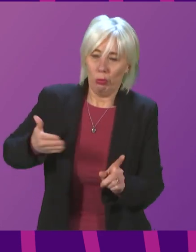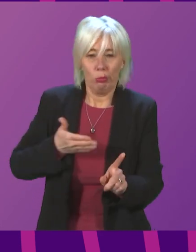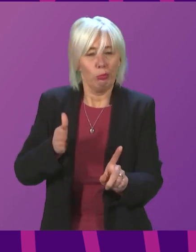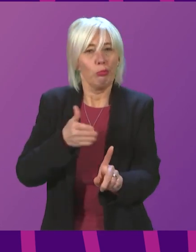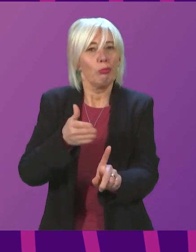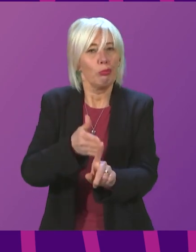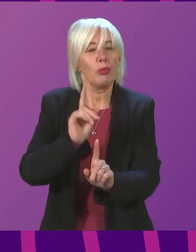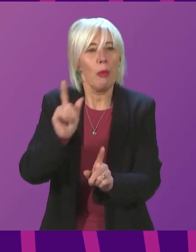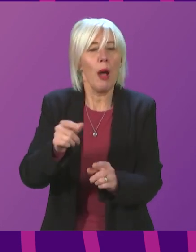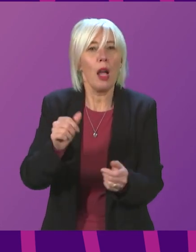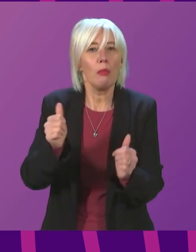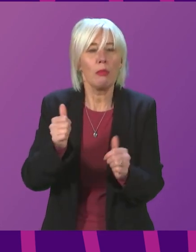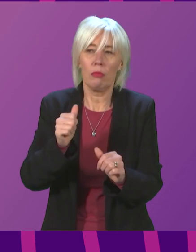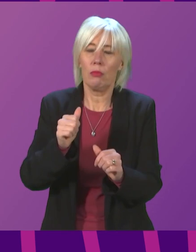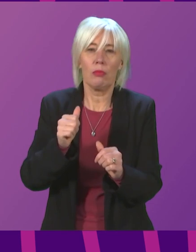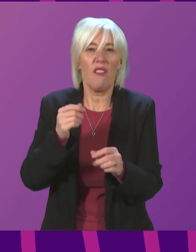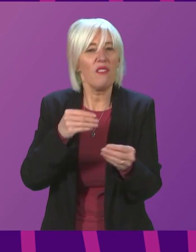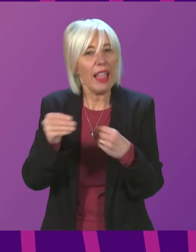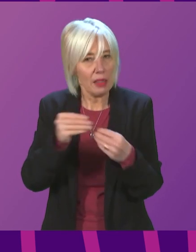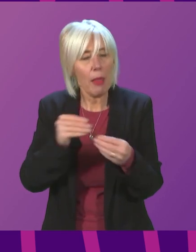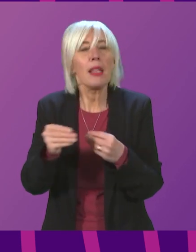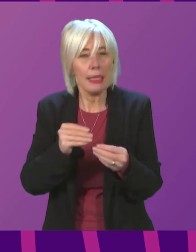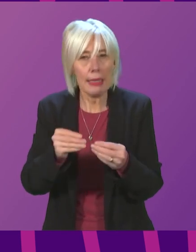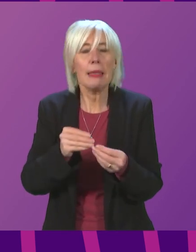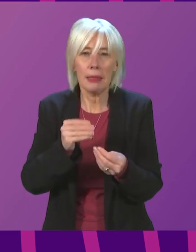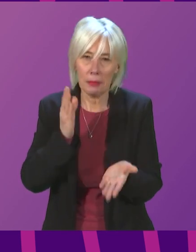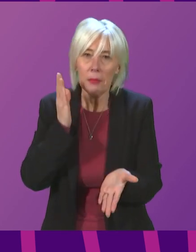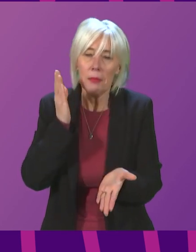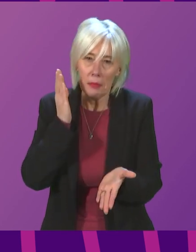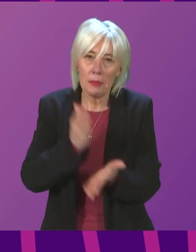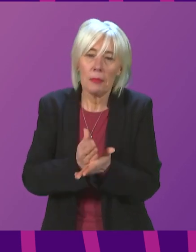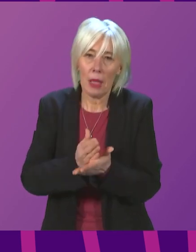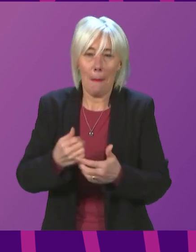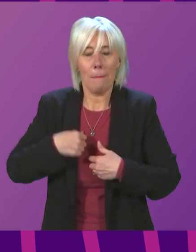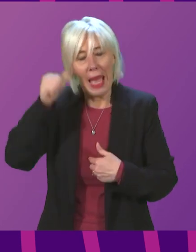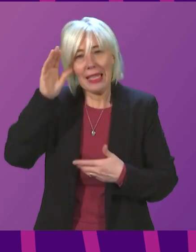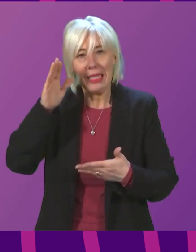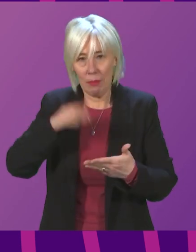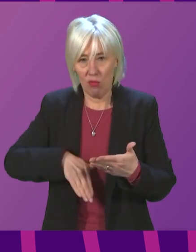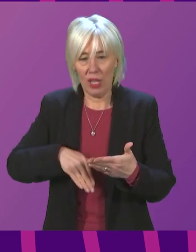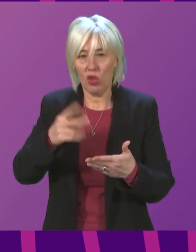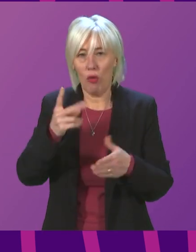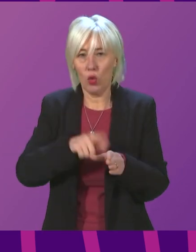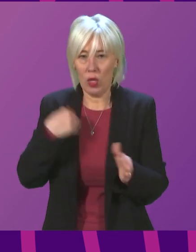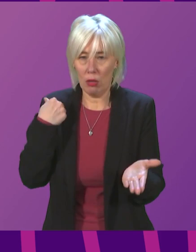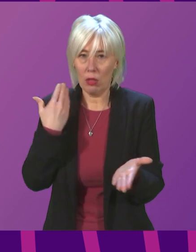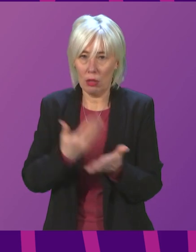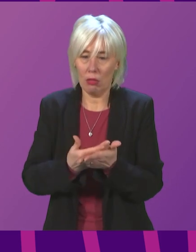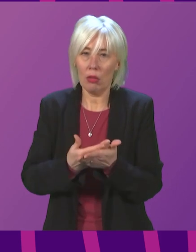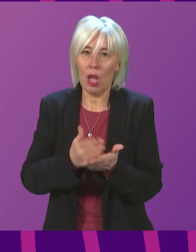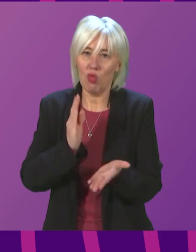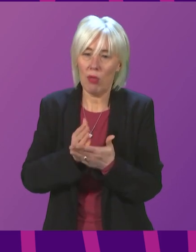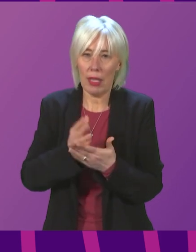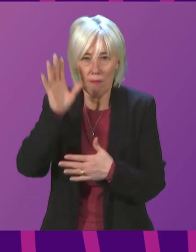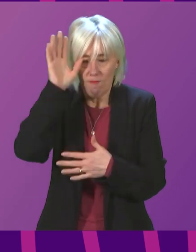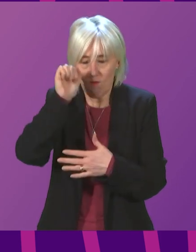flexibility, and I would say this very, very forcibly, based on all of my experience of the last two years, is really important to